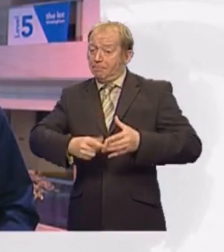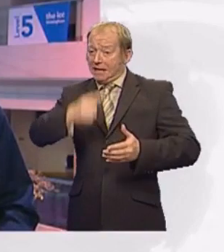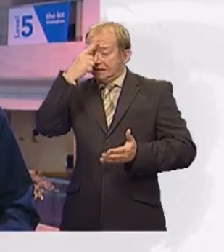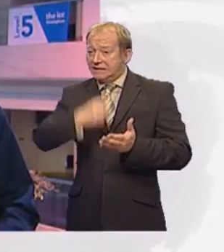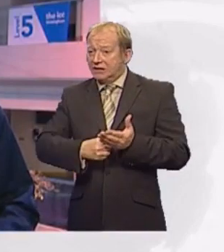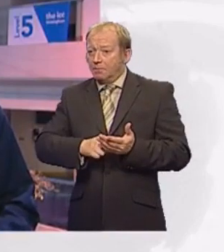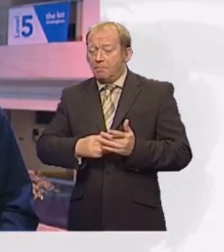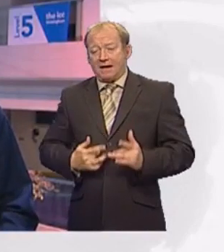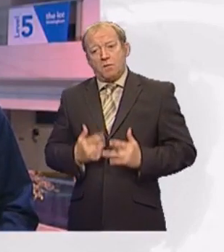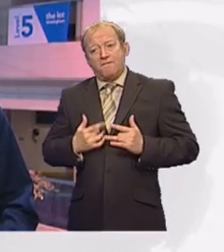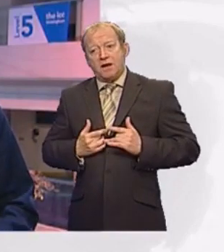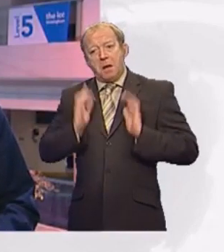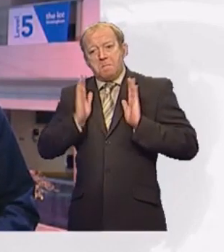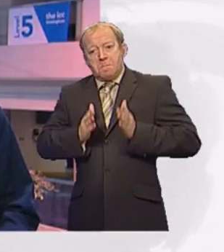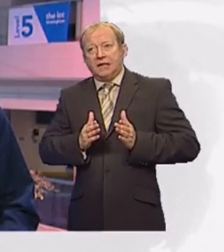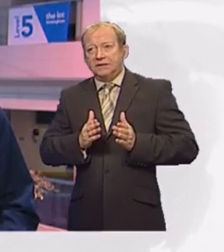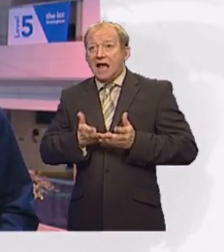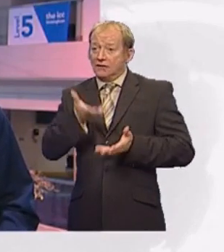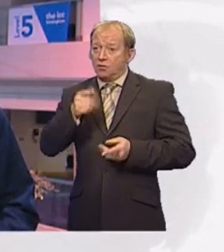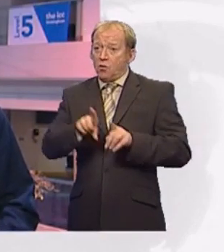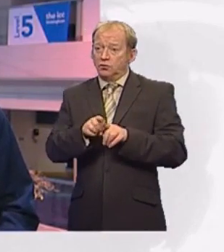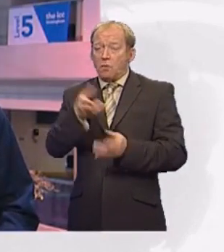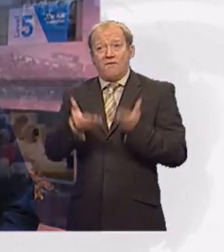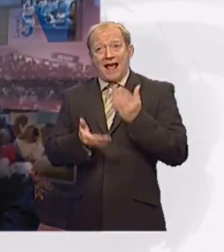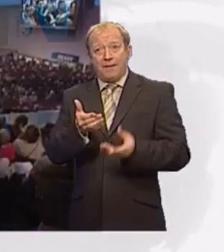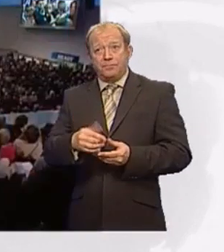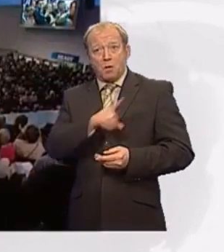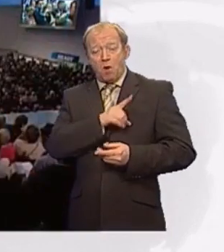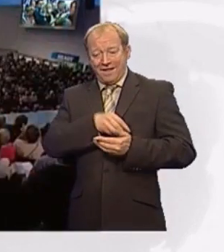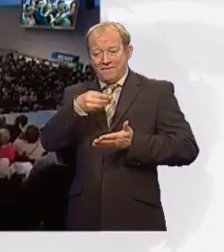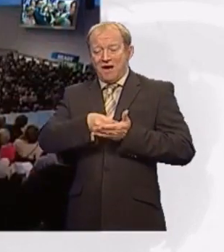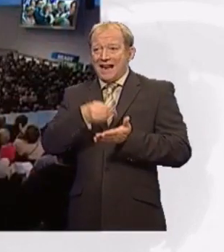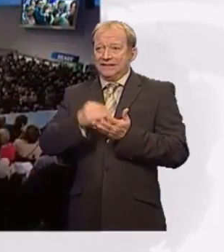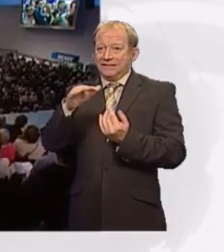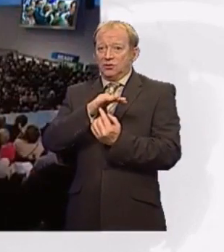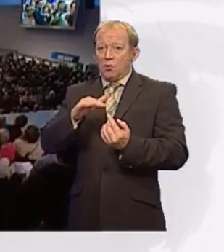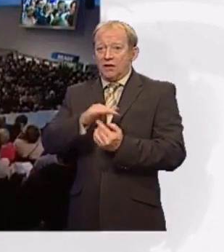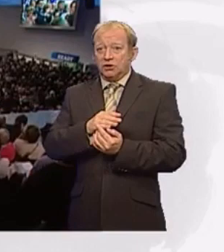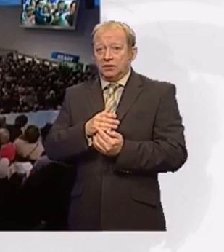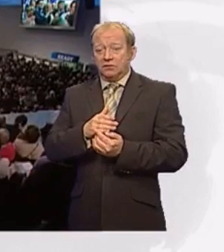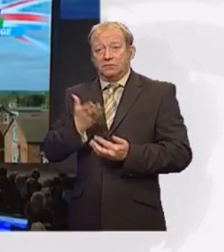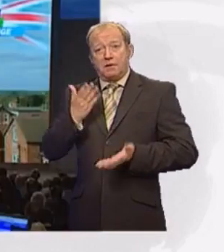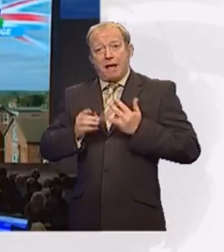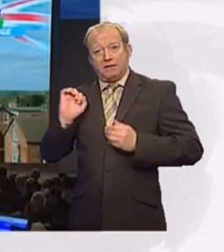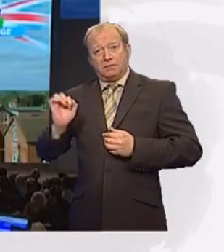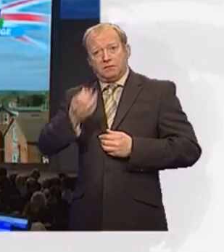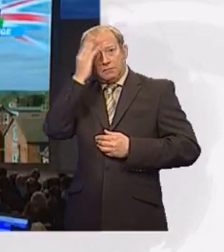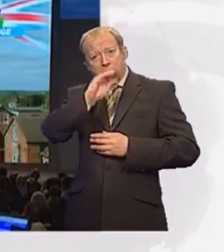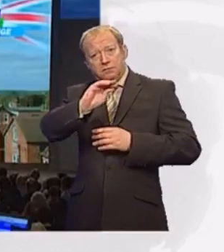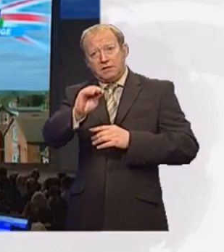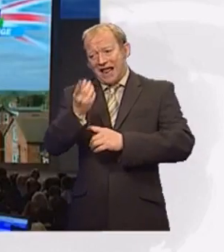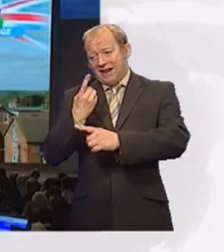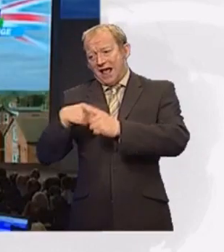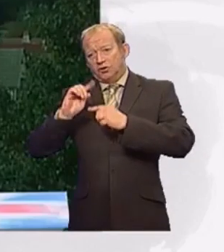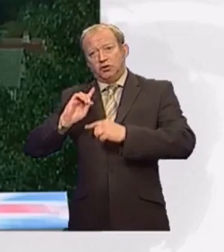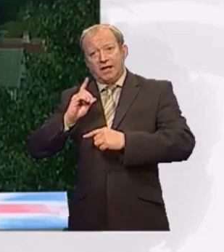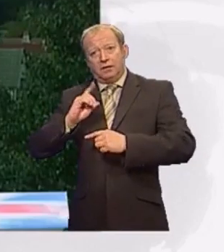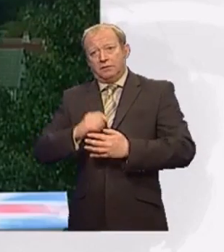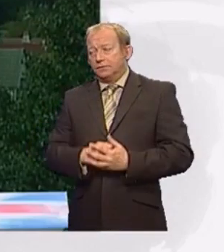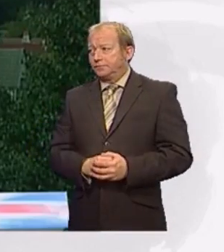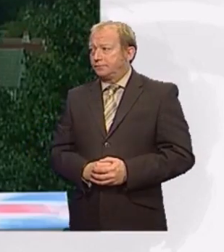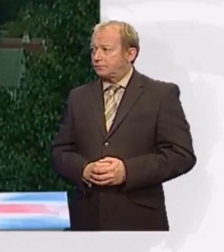absolutely necessary and fair given the financial situation we face. Compare that to this, his message to last year's conference.